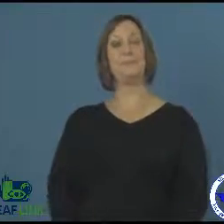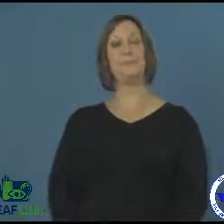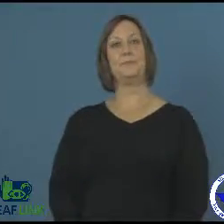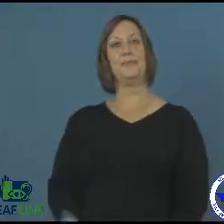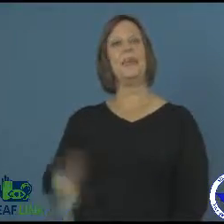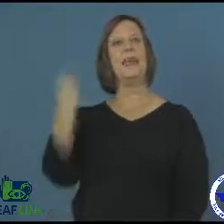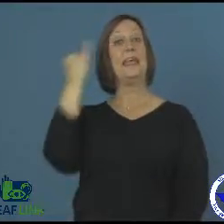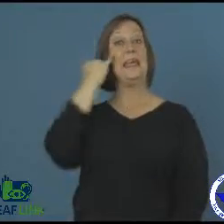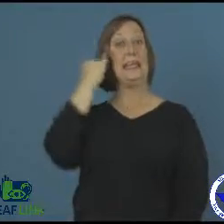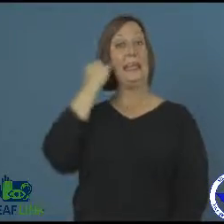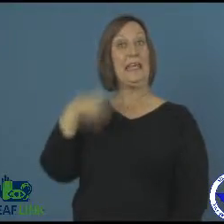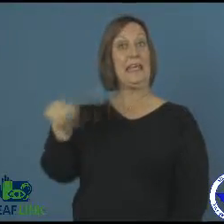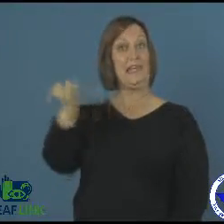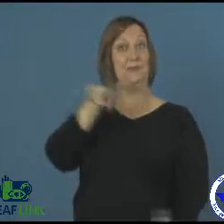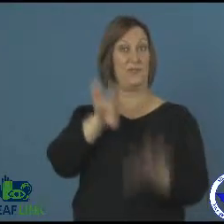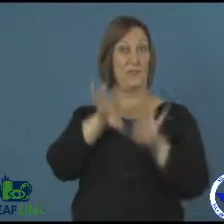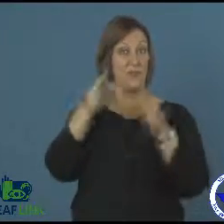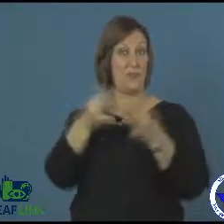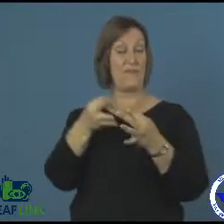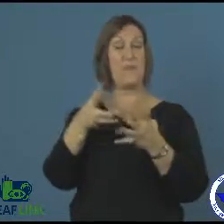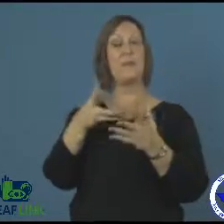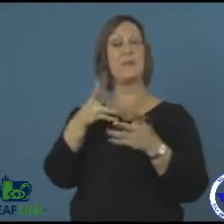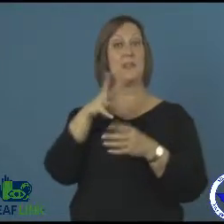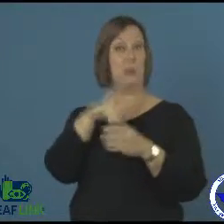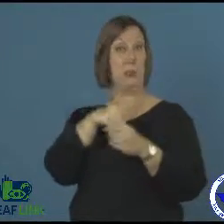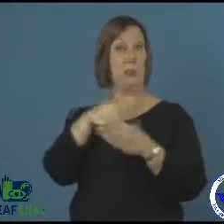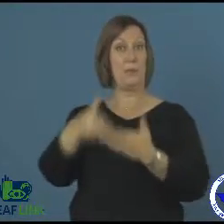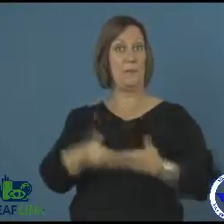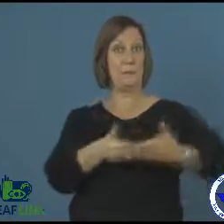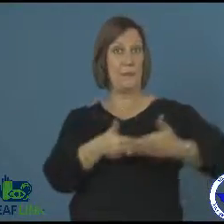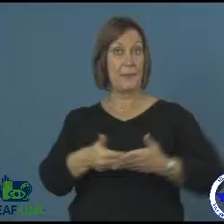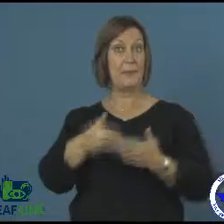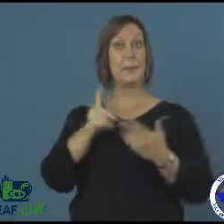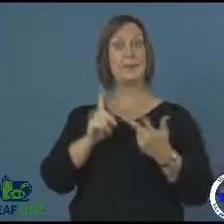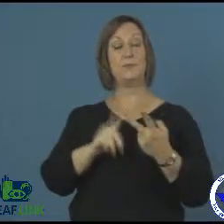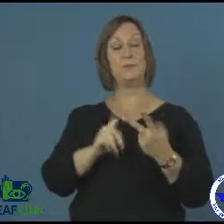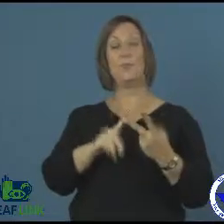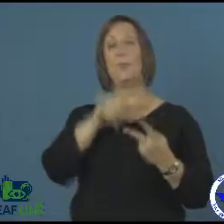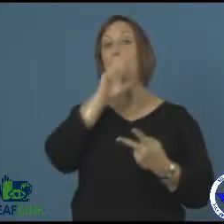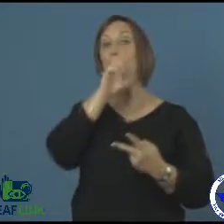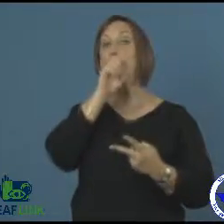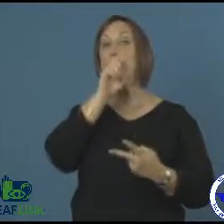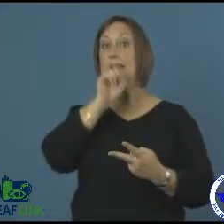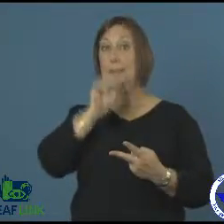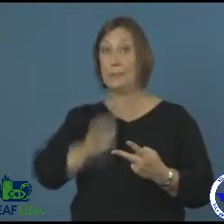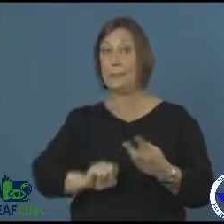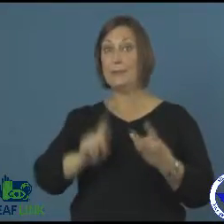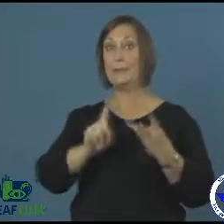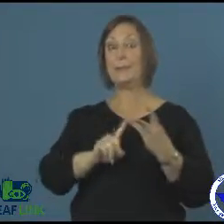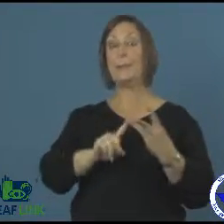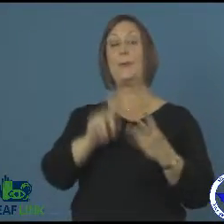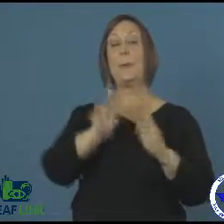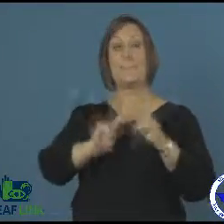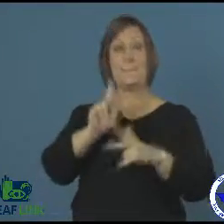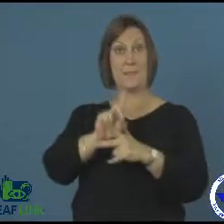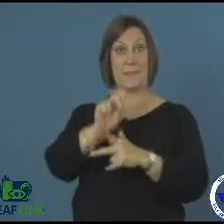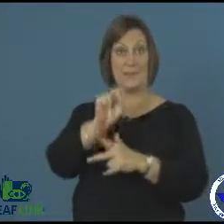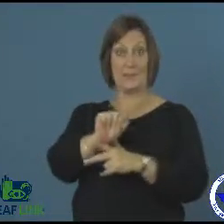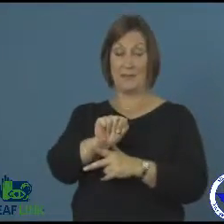If you are traveling with babies, the elderly, or family members with special health care needs,